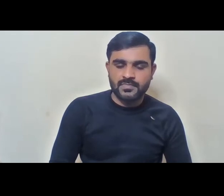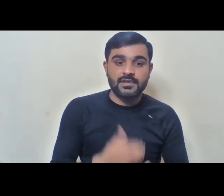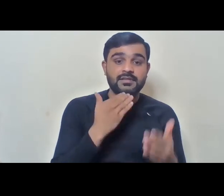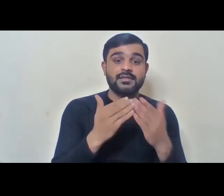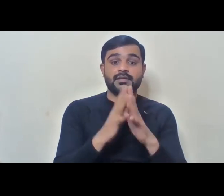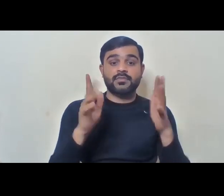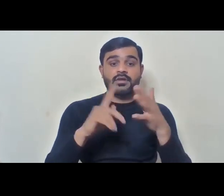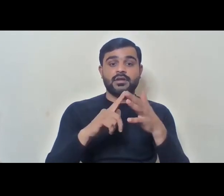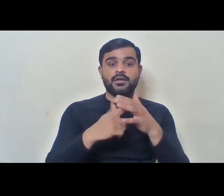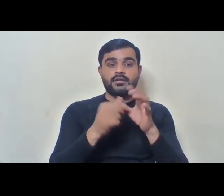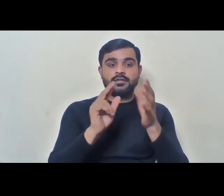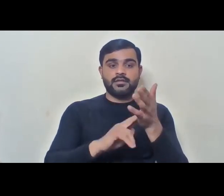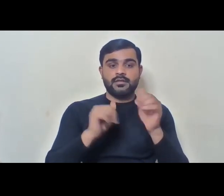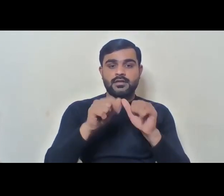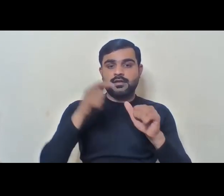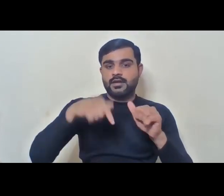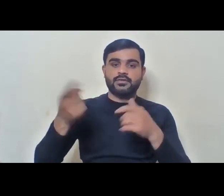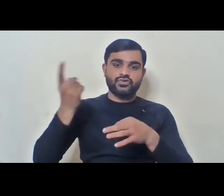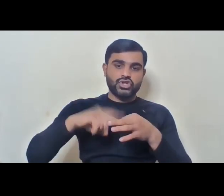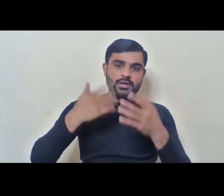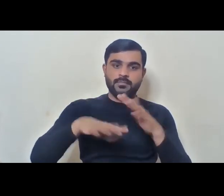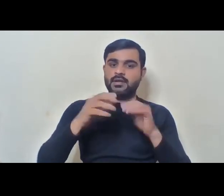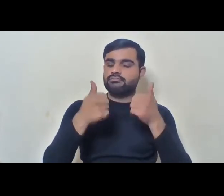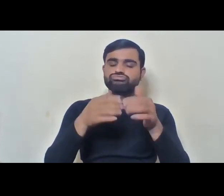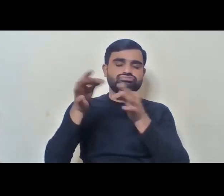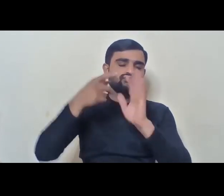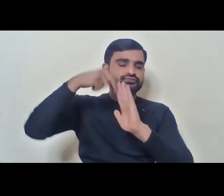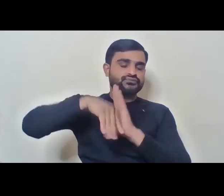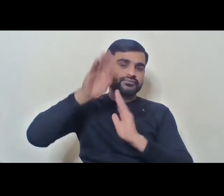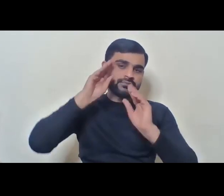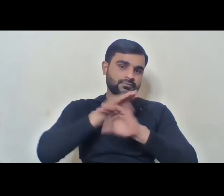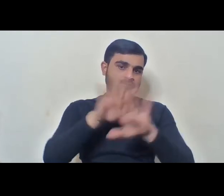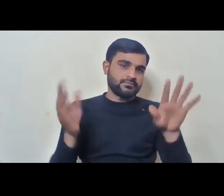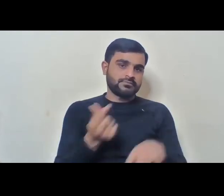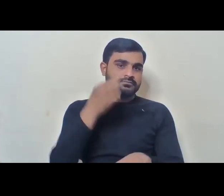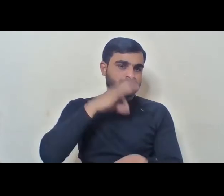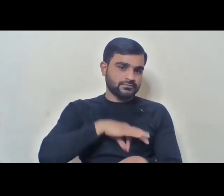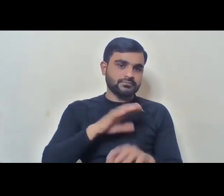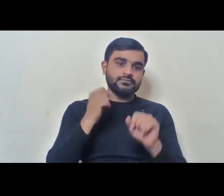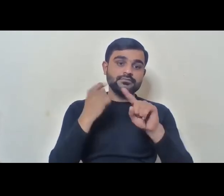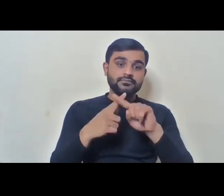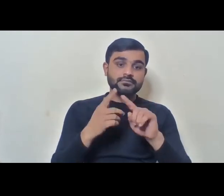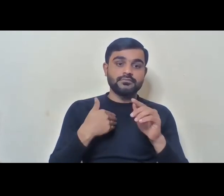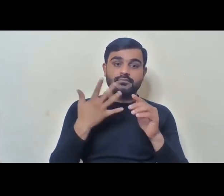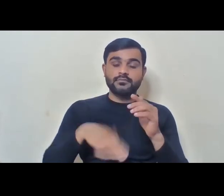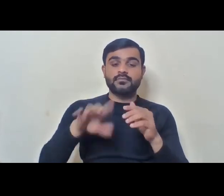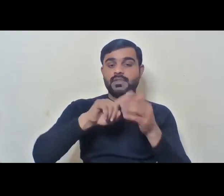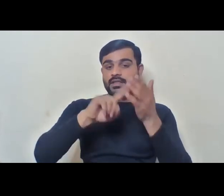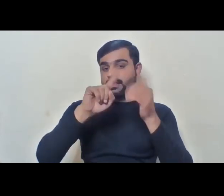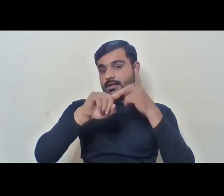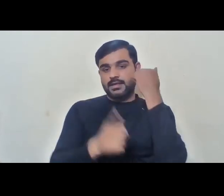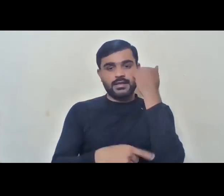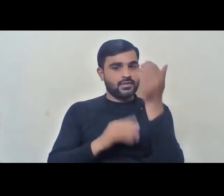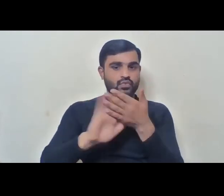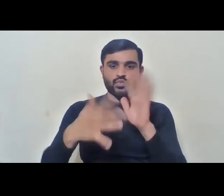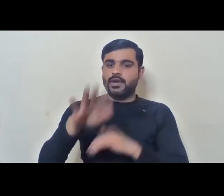so much Jenna for joining us today. I think it has been very, very informative for all of us. And we are at the end of today's lecture.